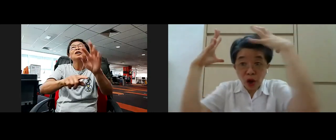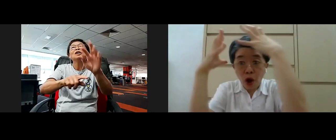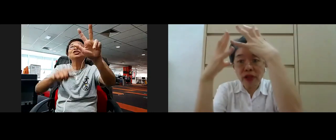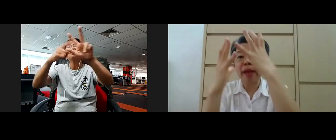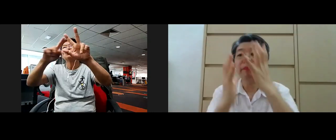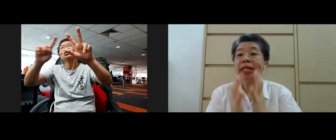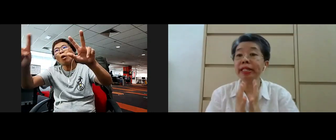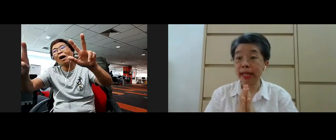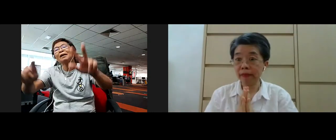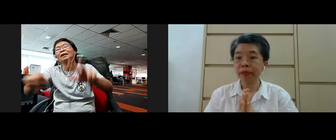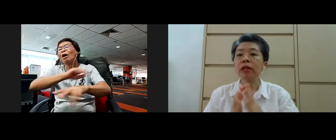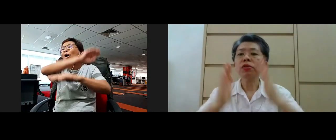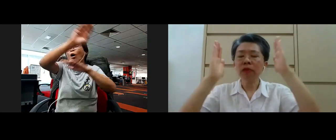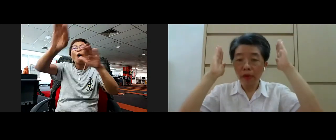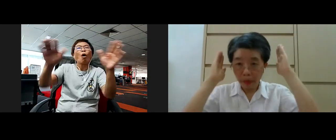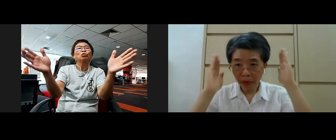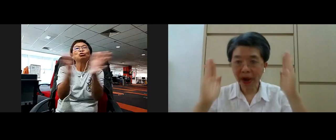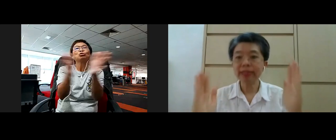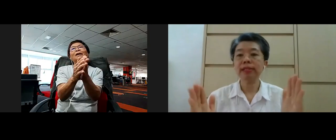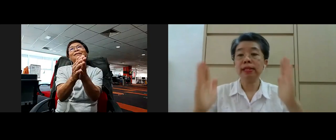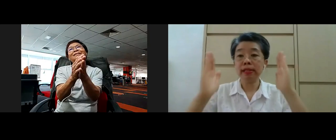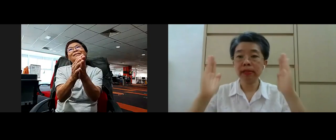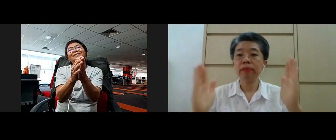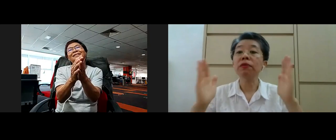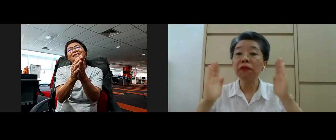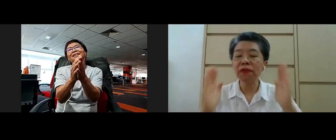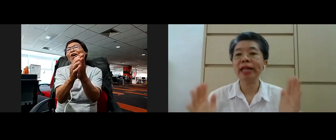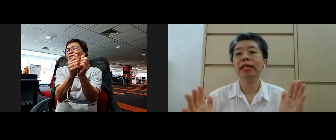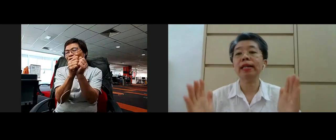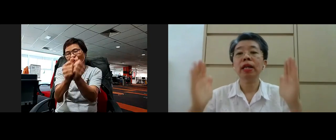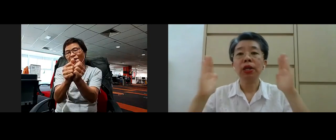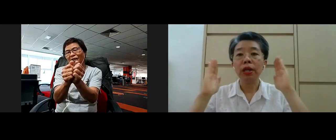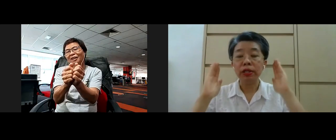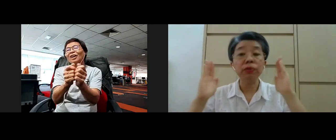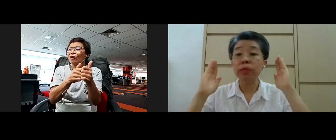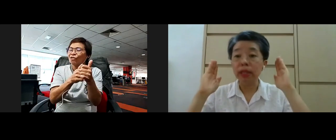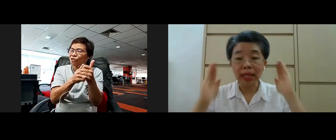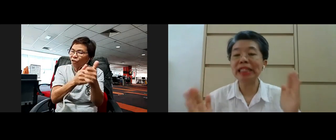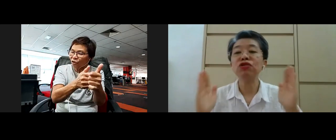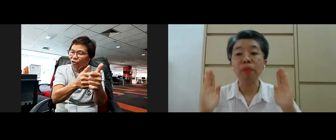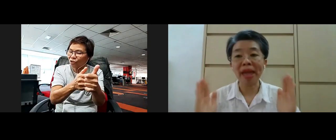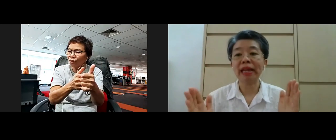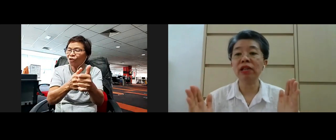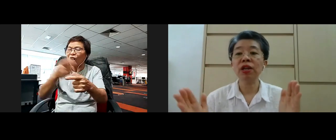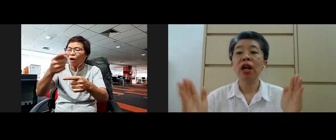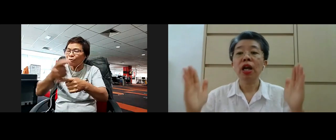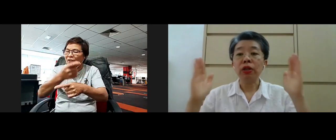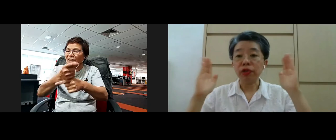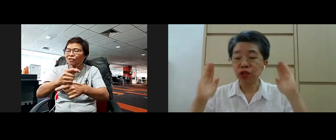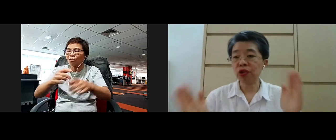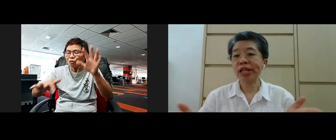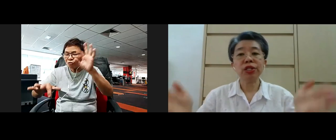viharas all embedded yeah so practice this you will find that you will learn to manage